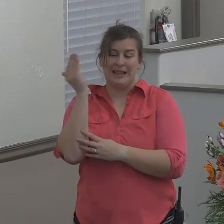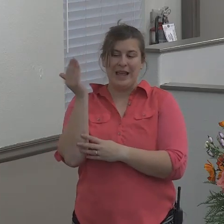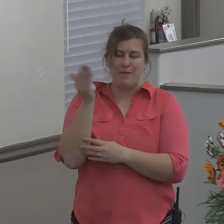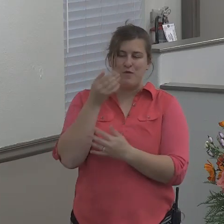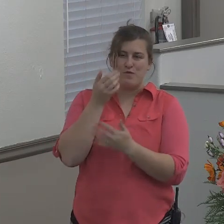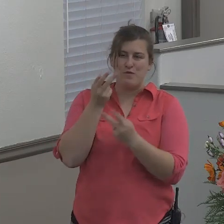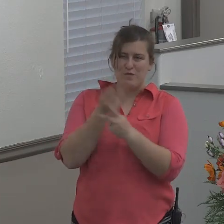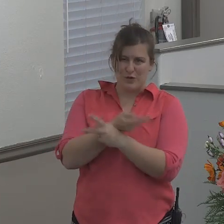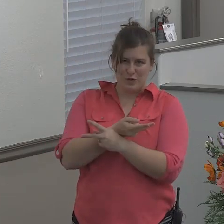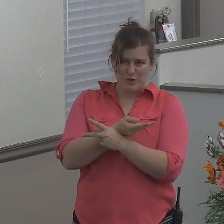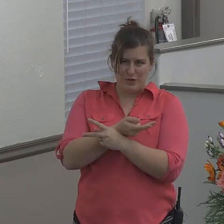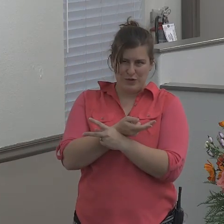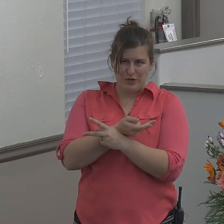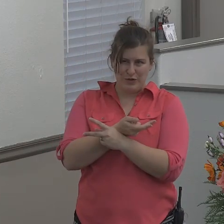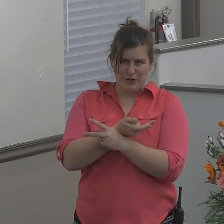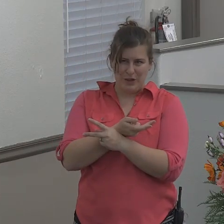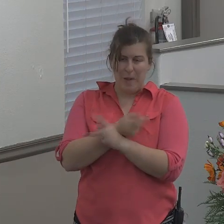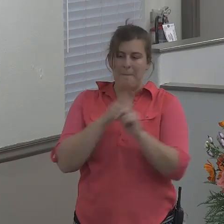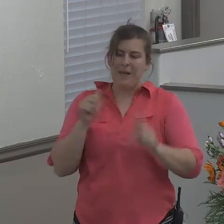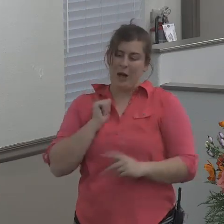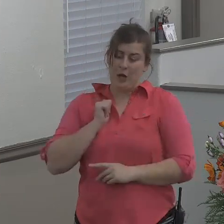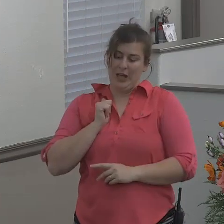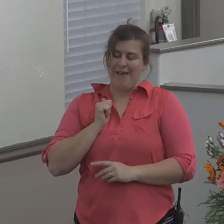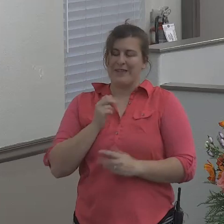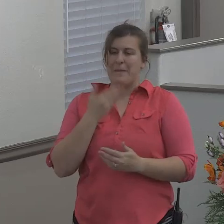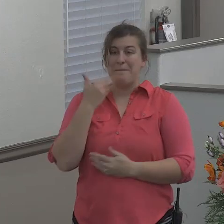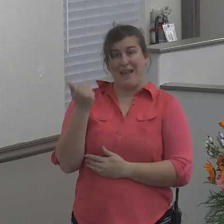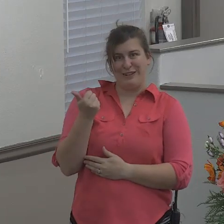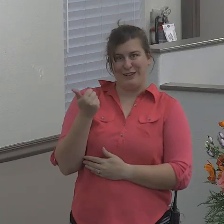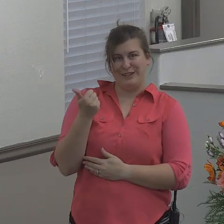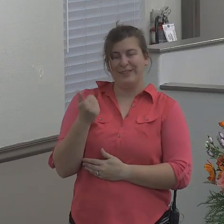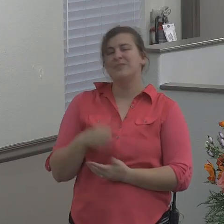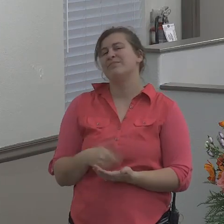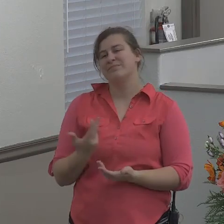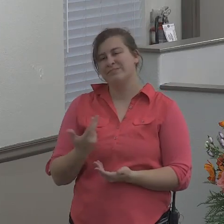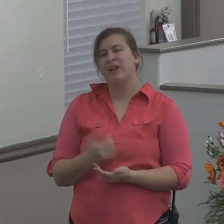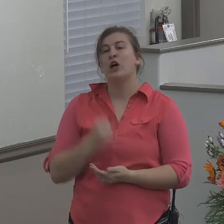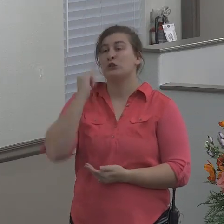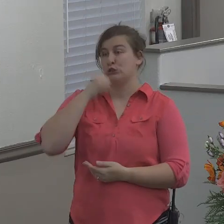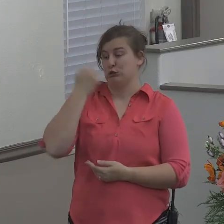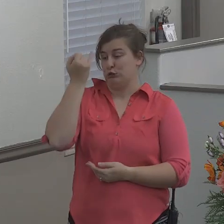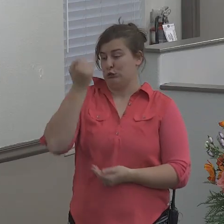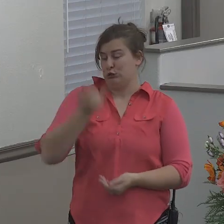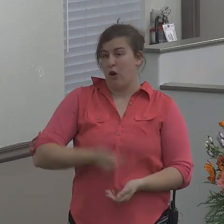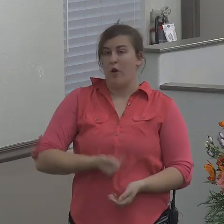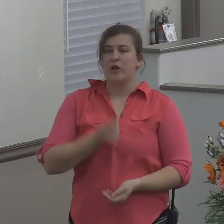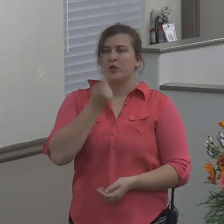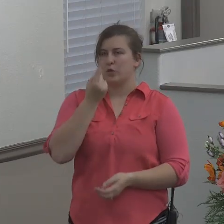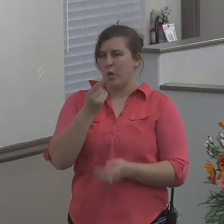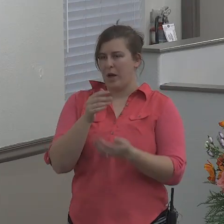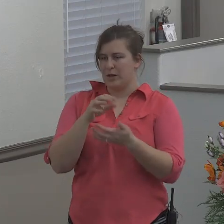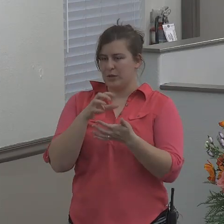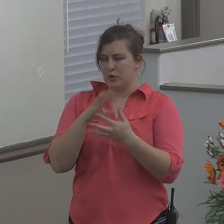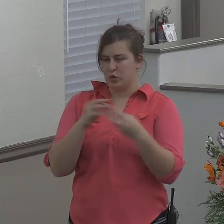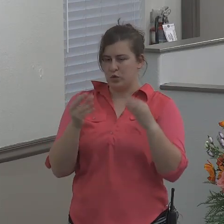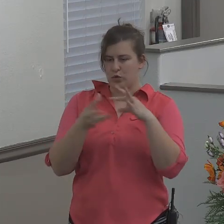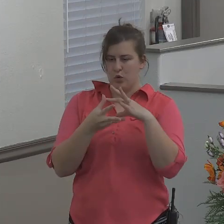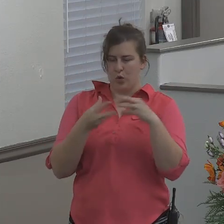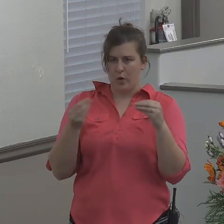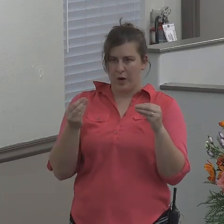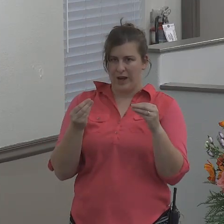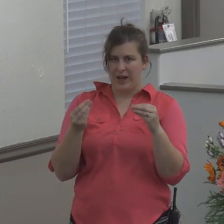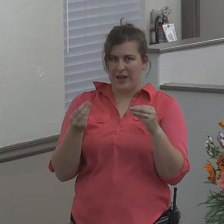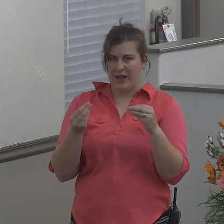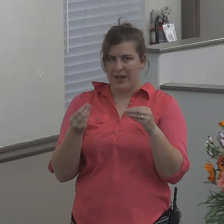that bend to make us look better. Jonah is truly one account in the Bible that leaves us